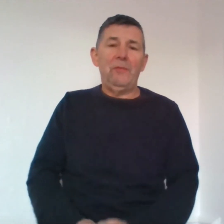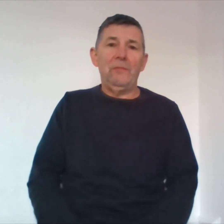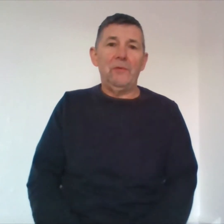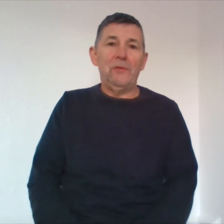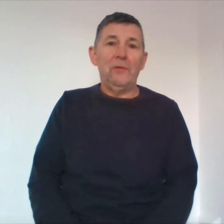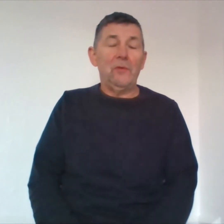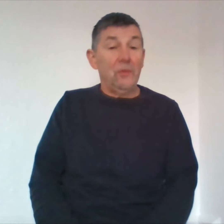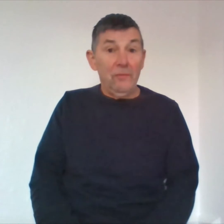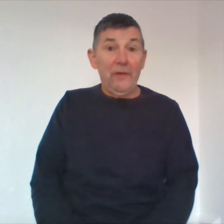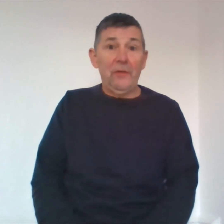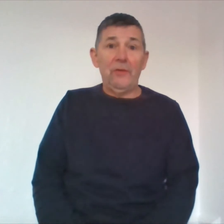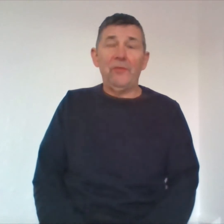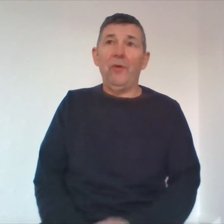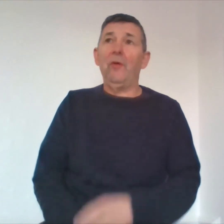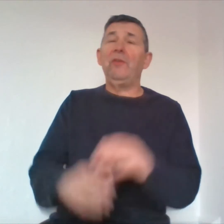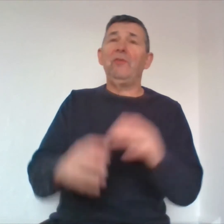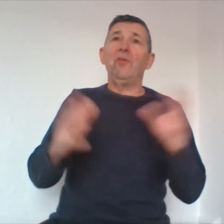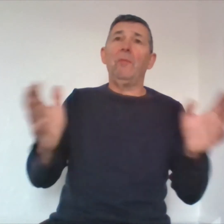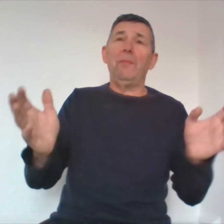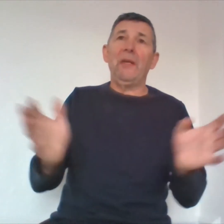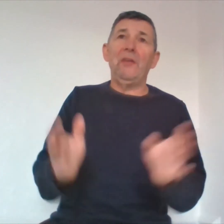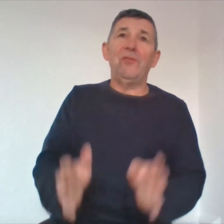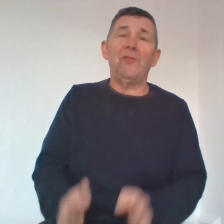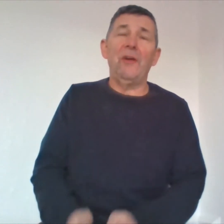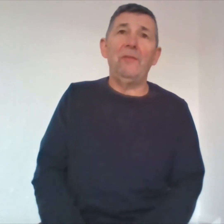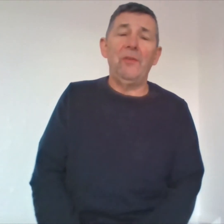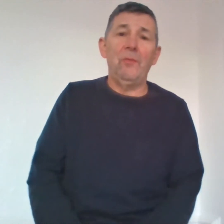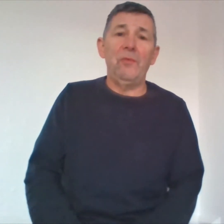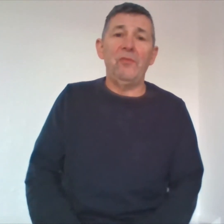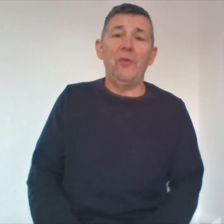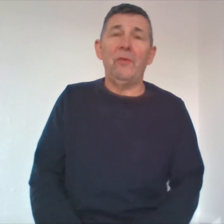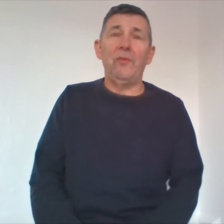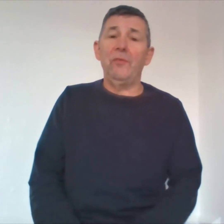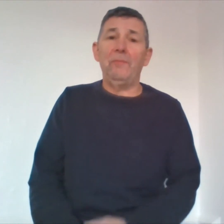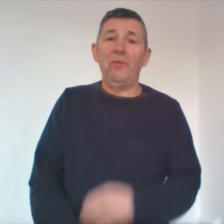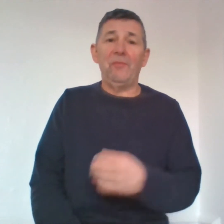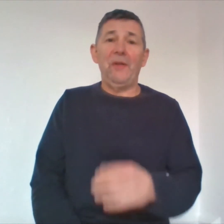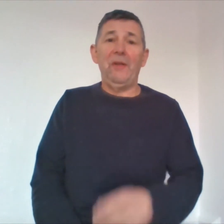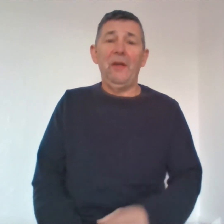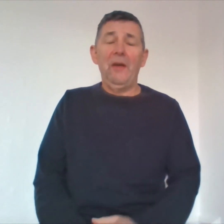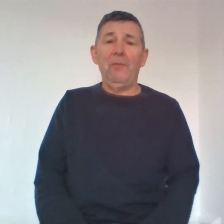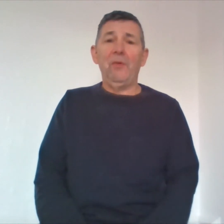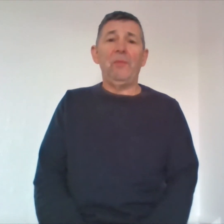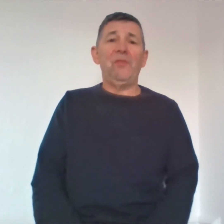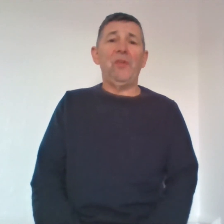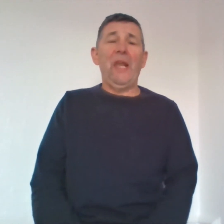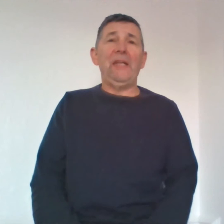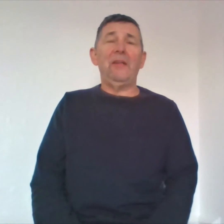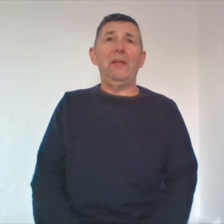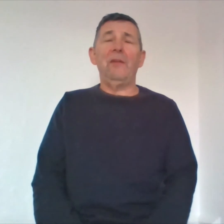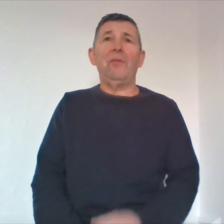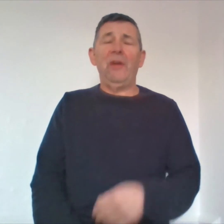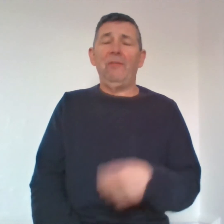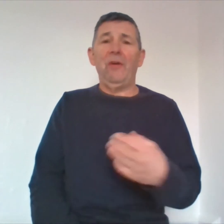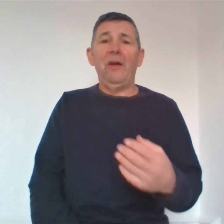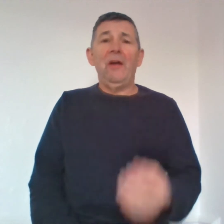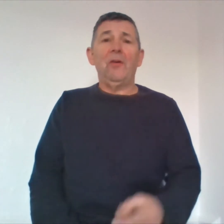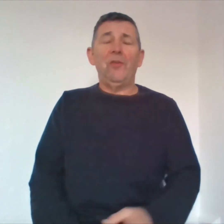very good so all these job applications arrived at the woman's door through the postman postman was delighted he never ever got the